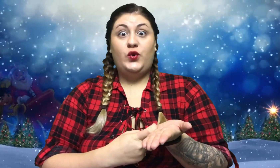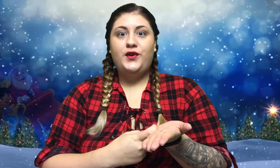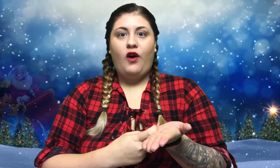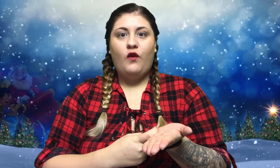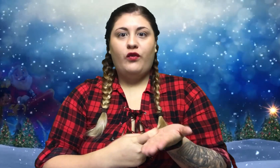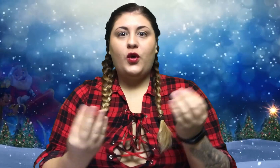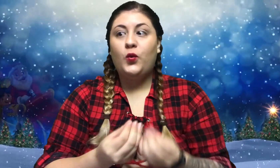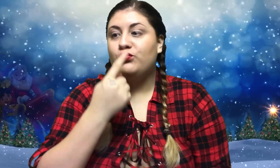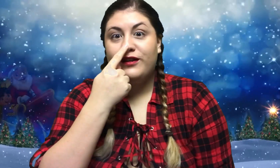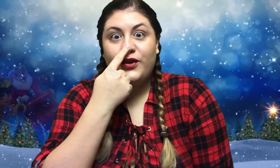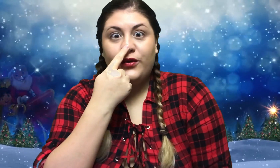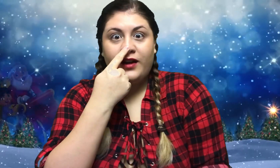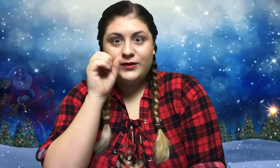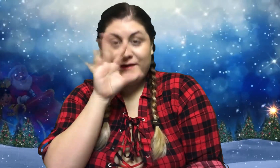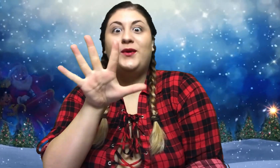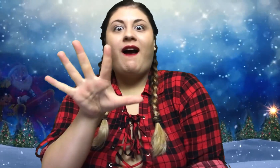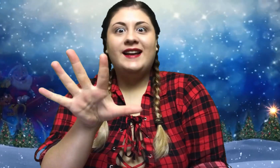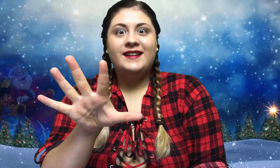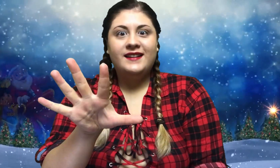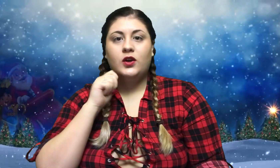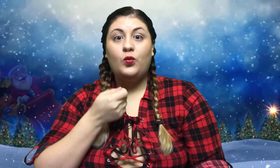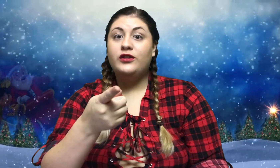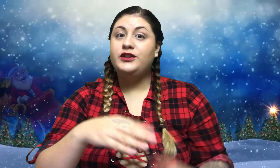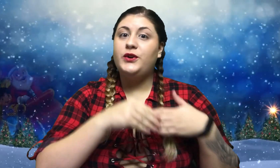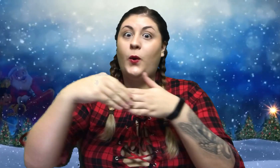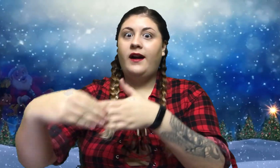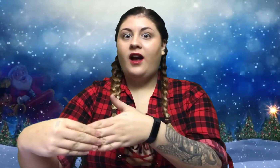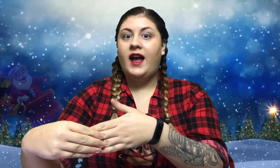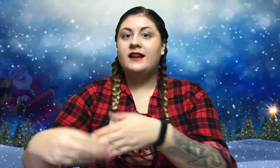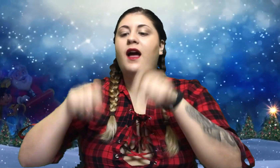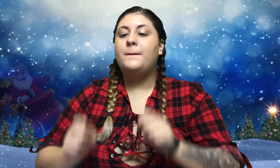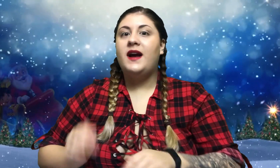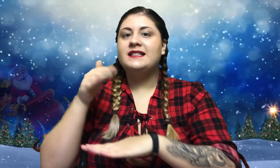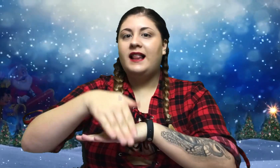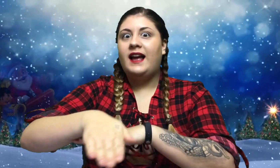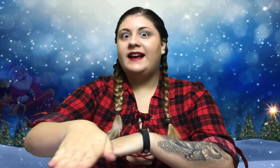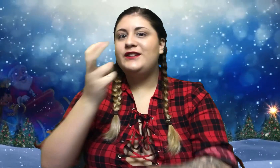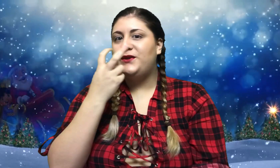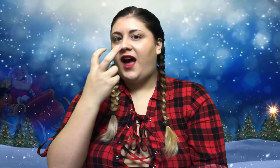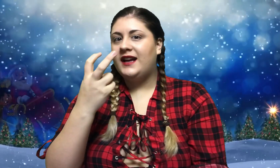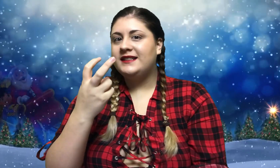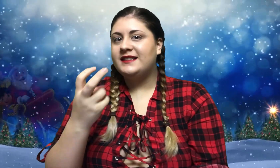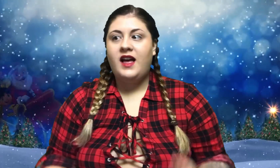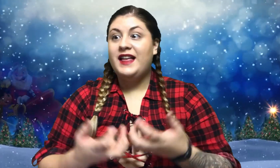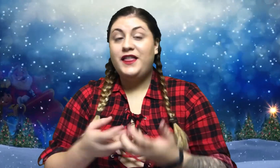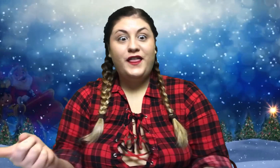Rudolph with your nose so bright, won't you guide my sleigh tonight? Then